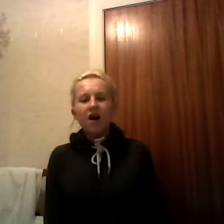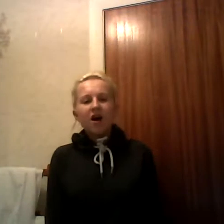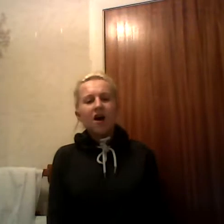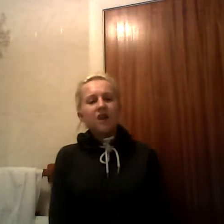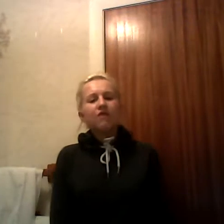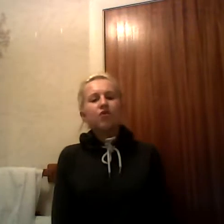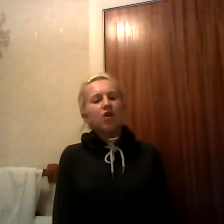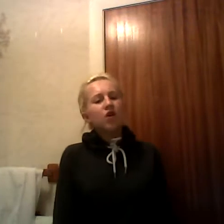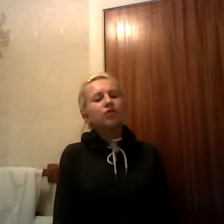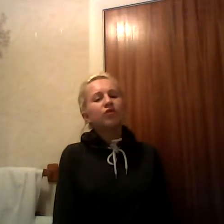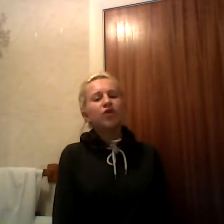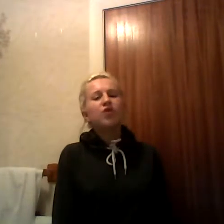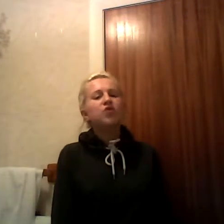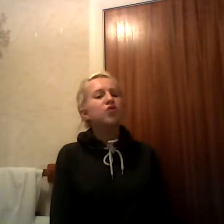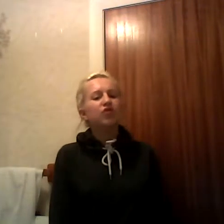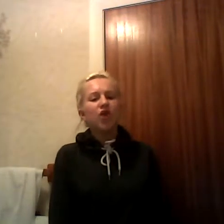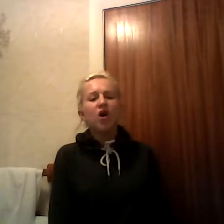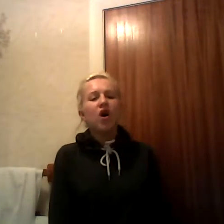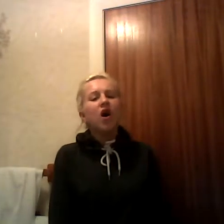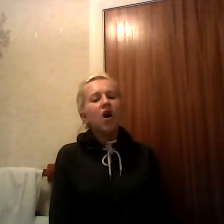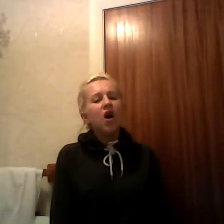I have grown too strong